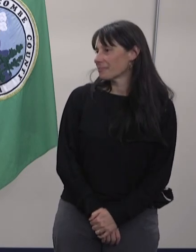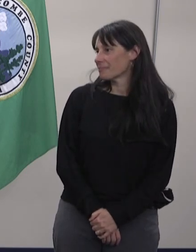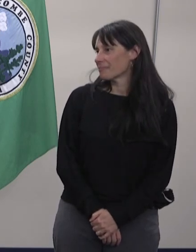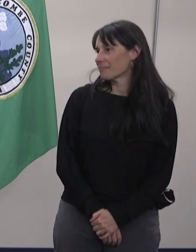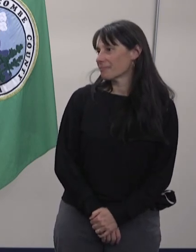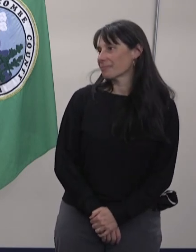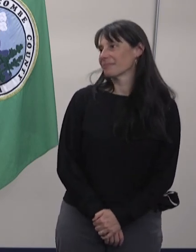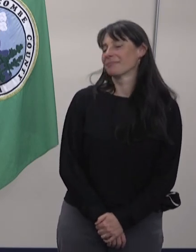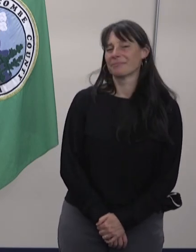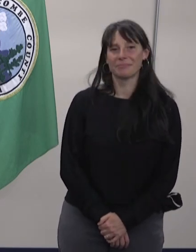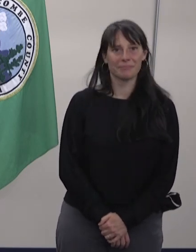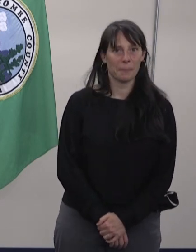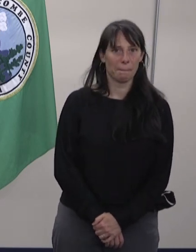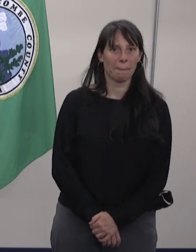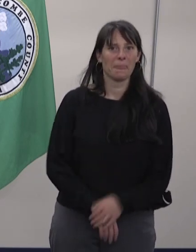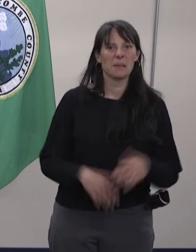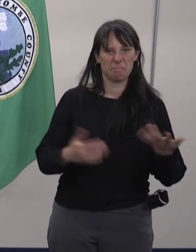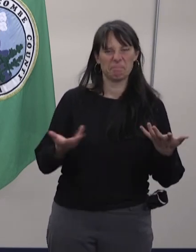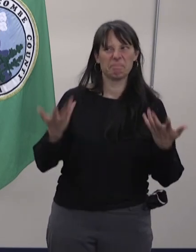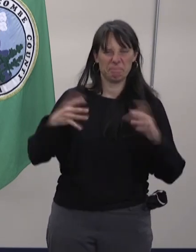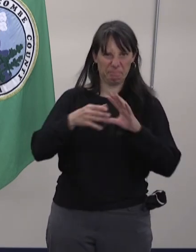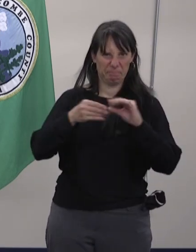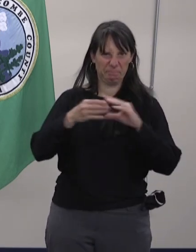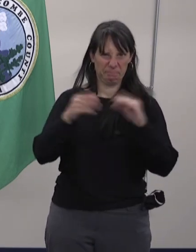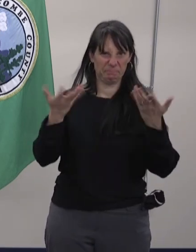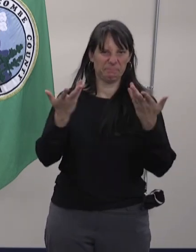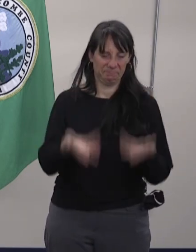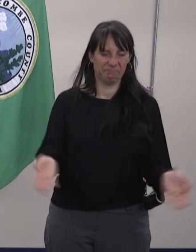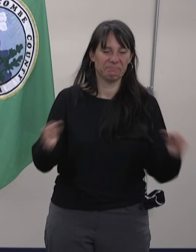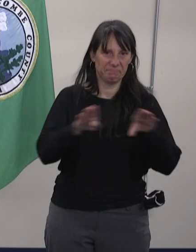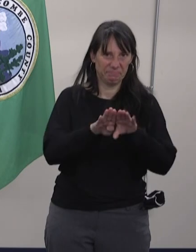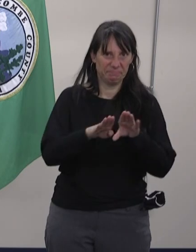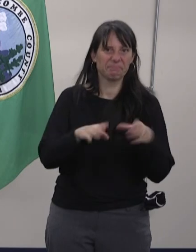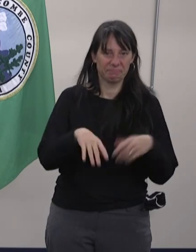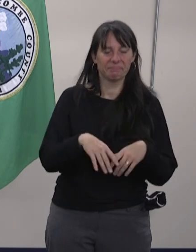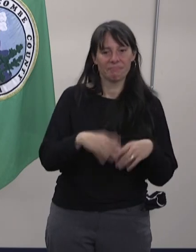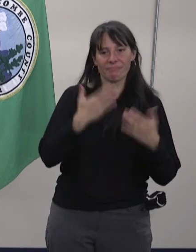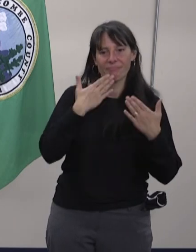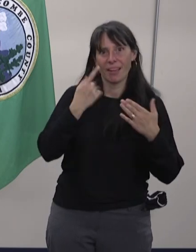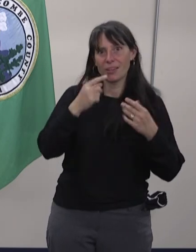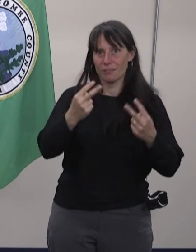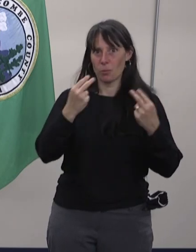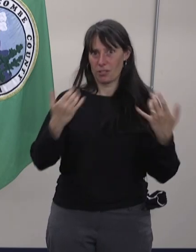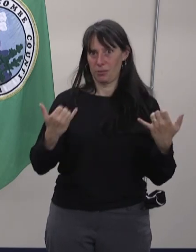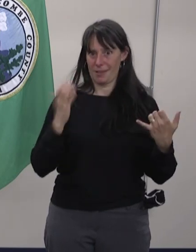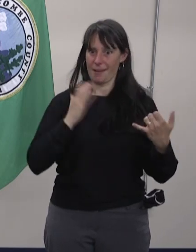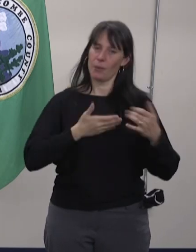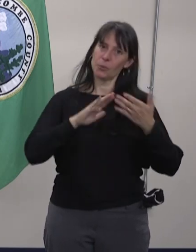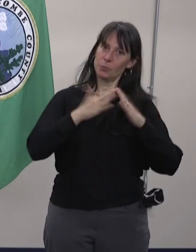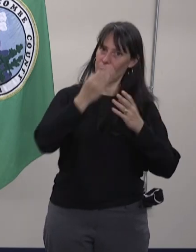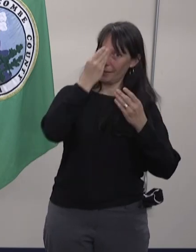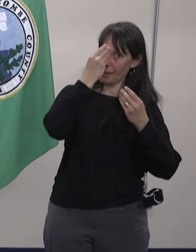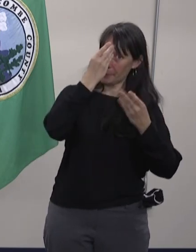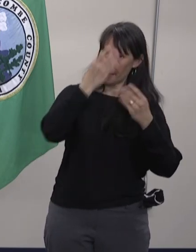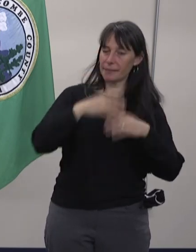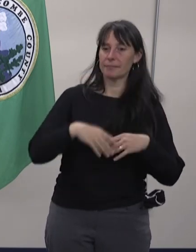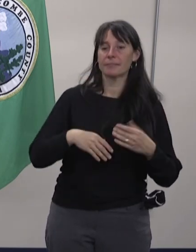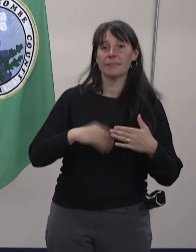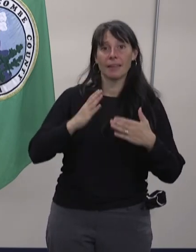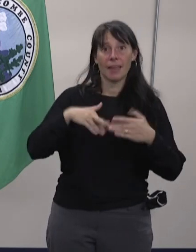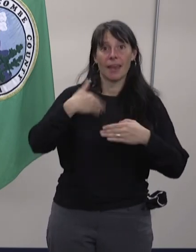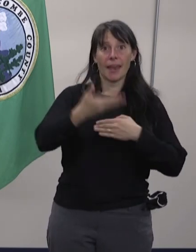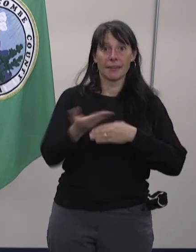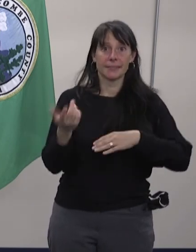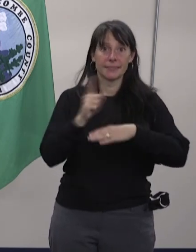This concludes today's briefing. evening. We thank you for tuning in to today's community update. will provide the next update